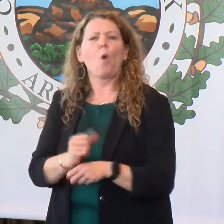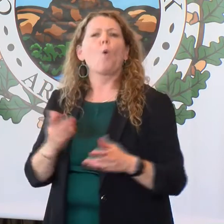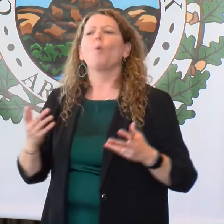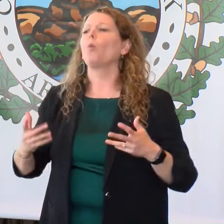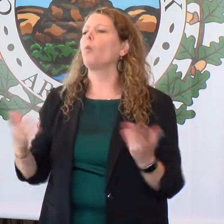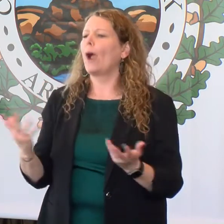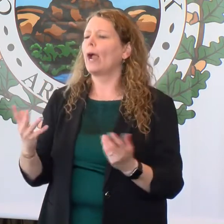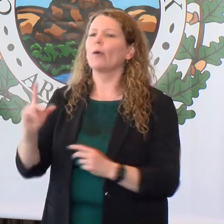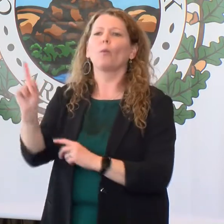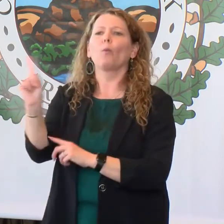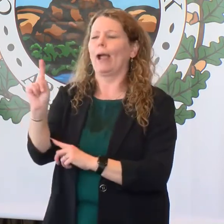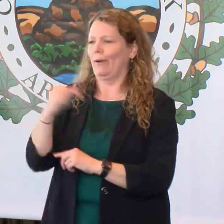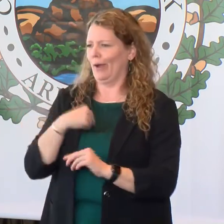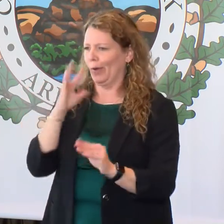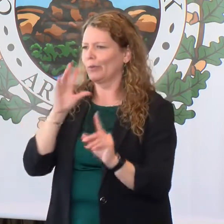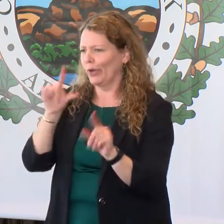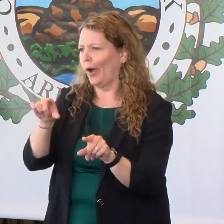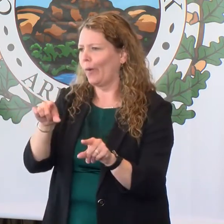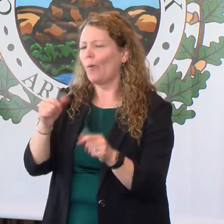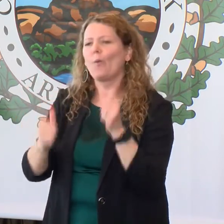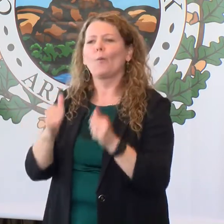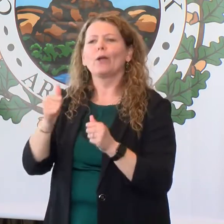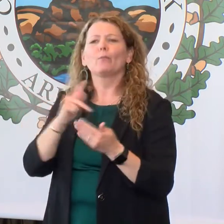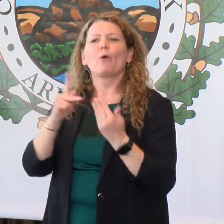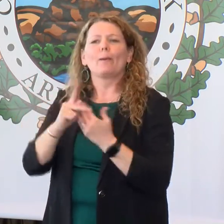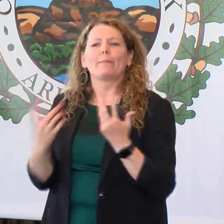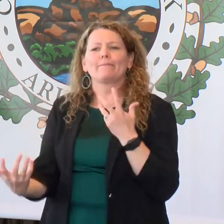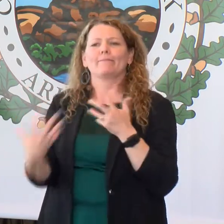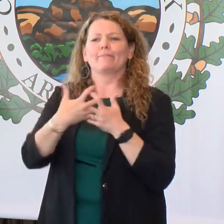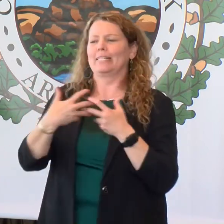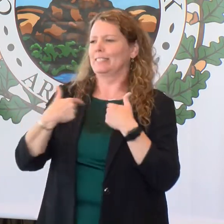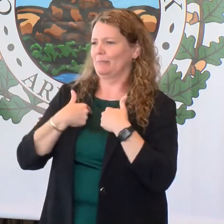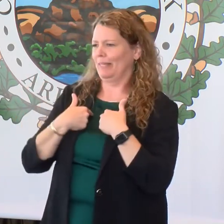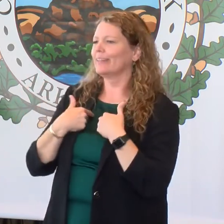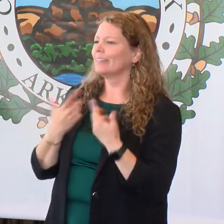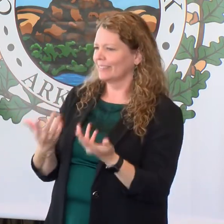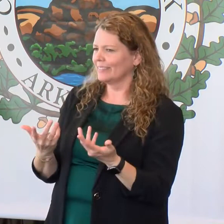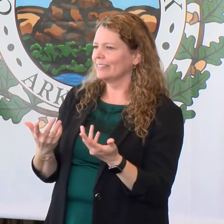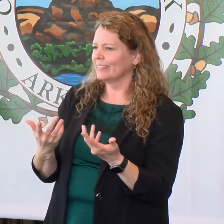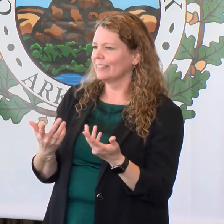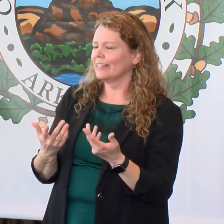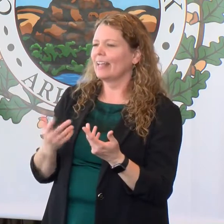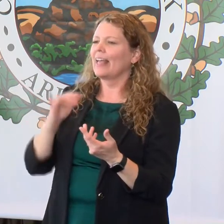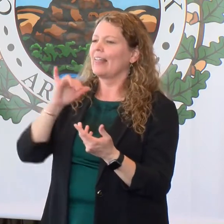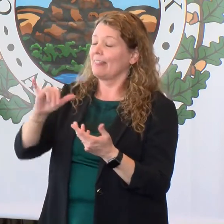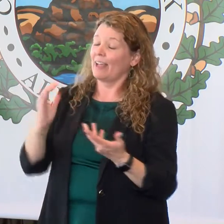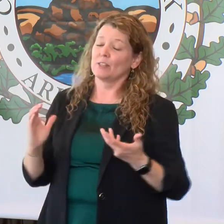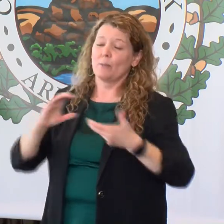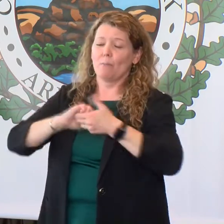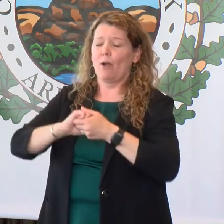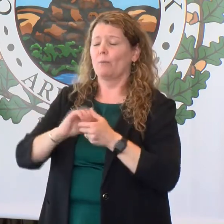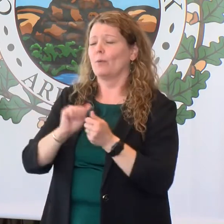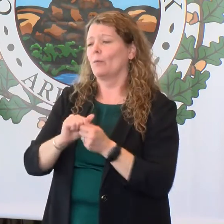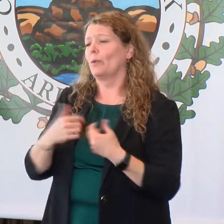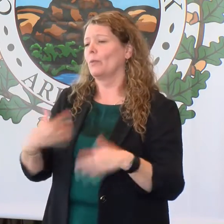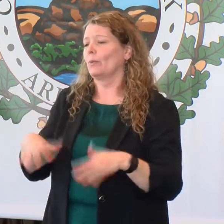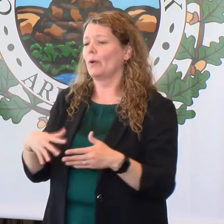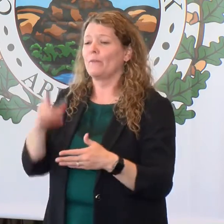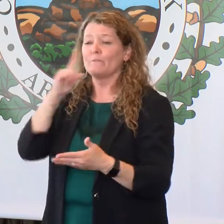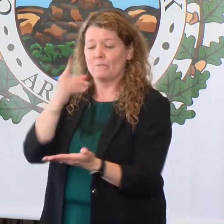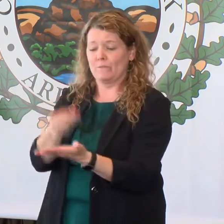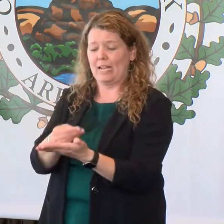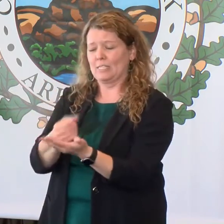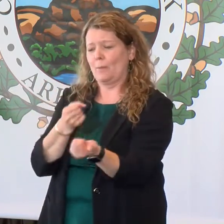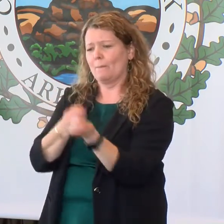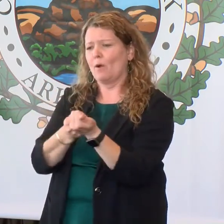program is best for them. This will be harnessed with some excellent financial literacy education